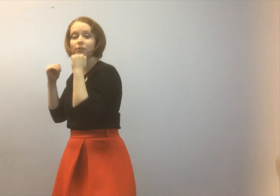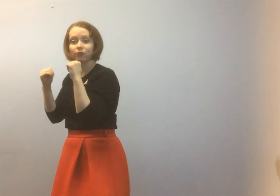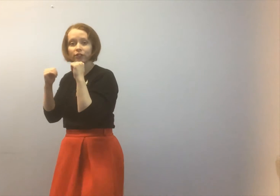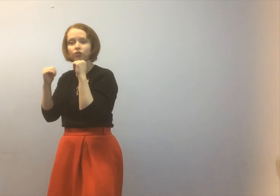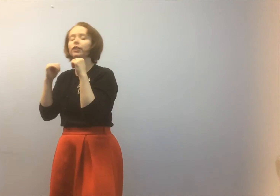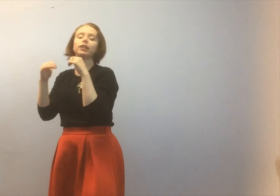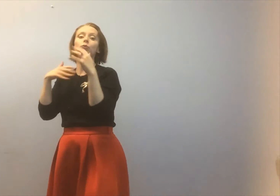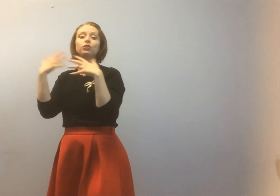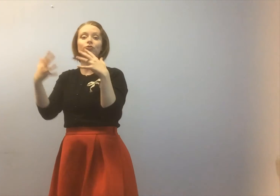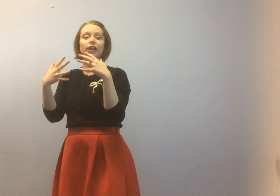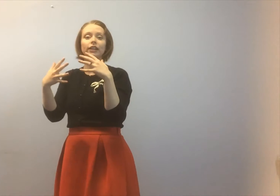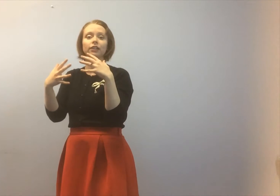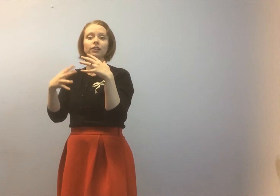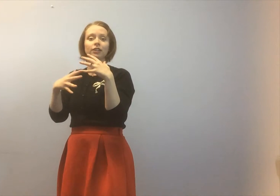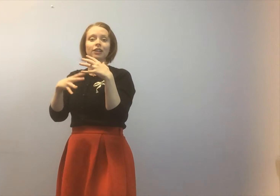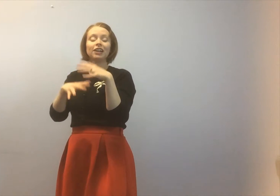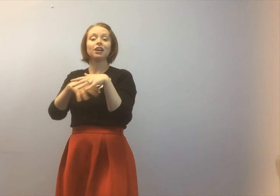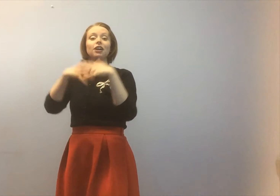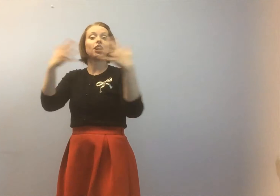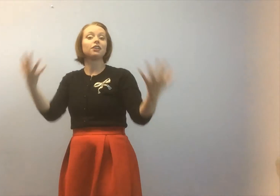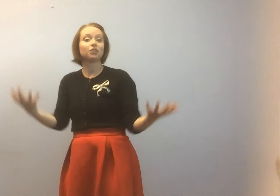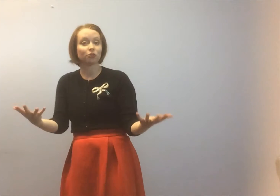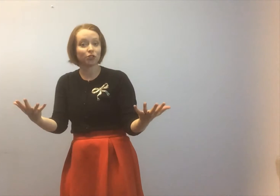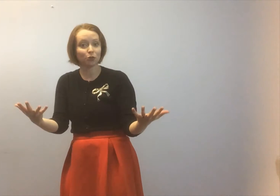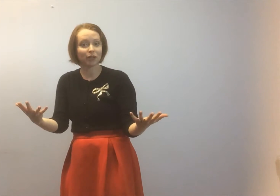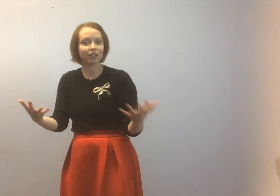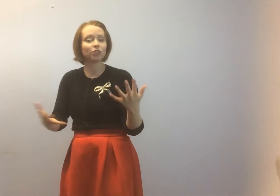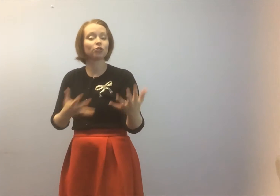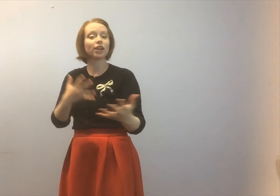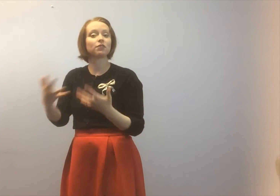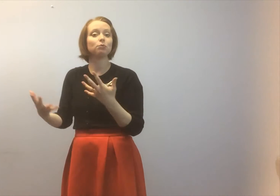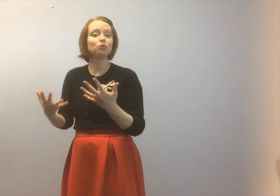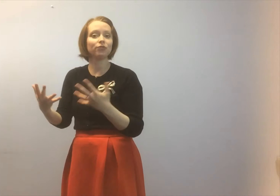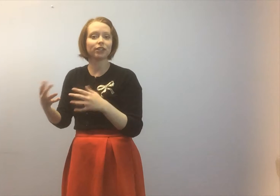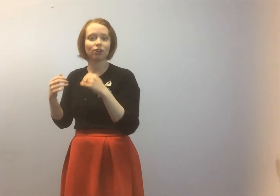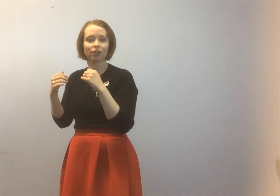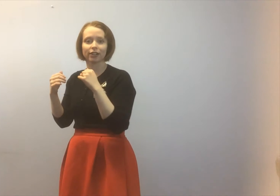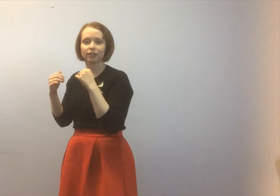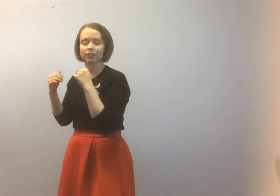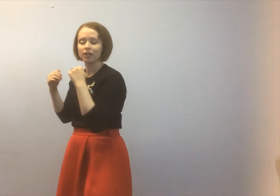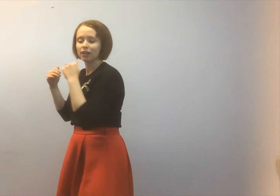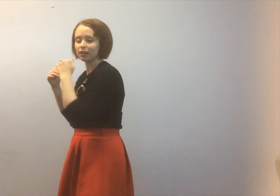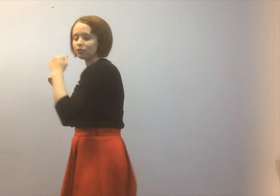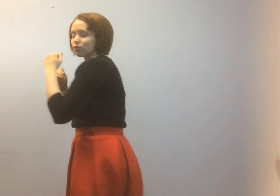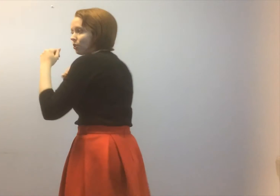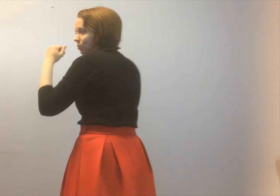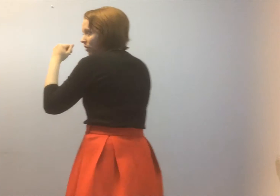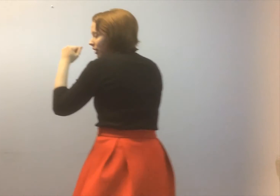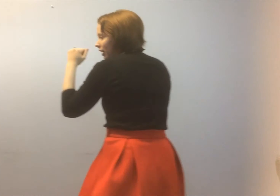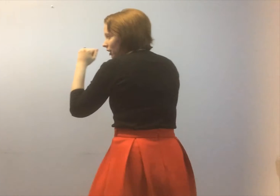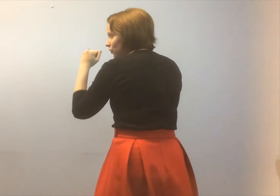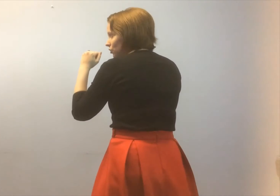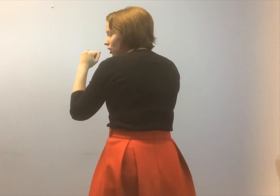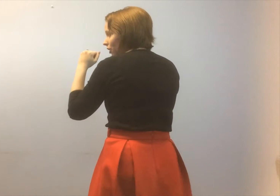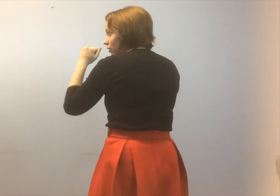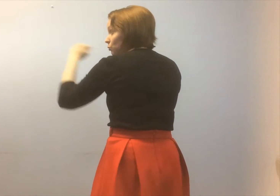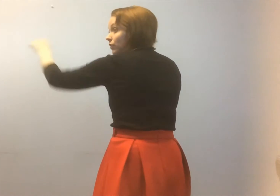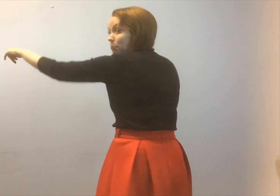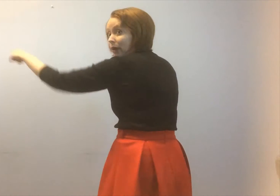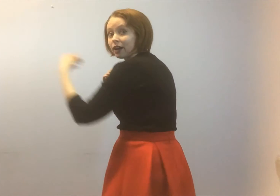eventually when you're fighting another human you're gonna have a moving target and so if your target is moving back